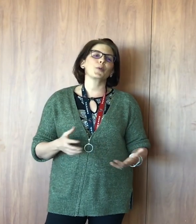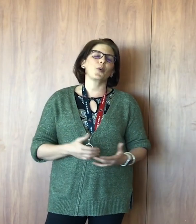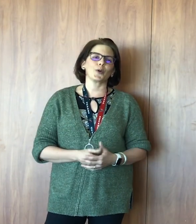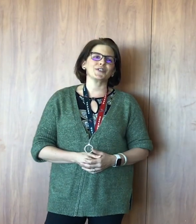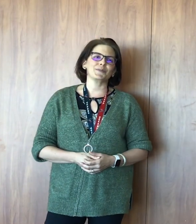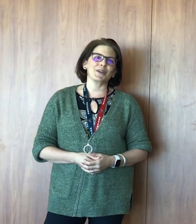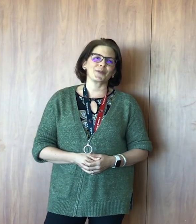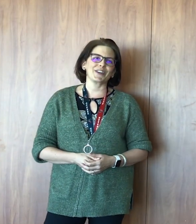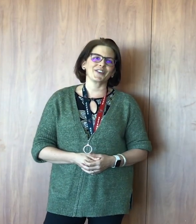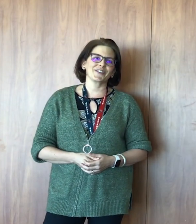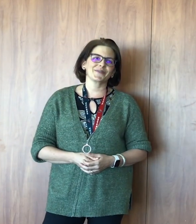important to be a reader.